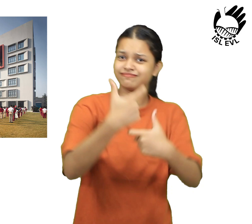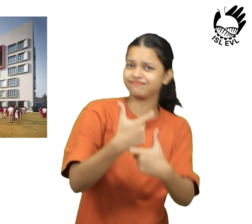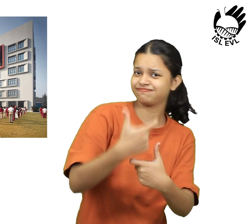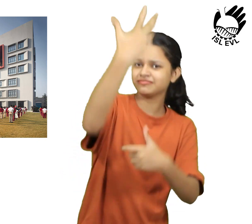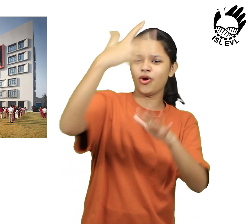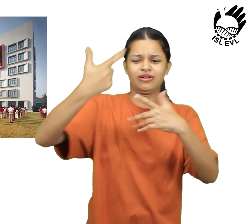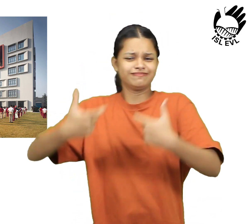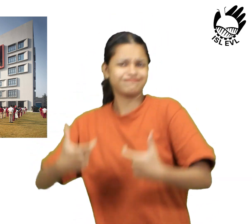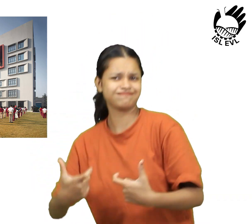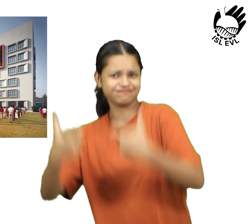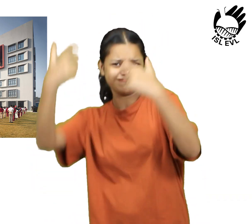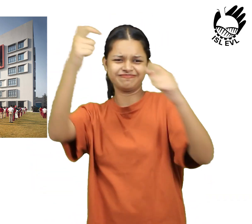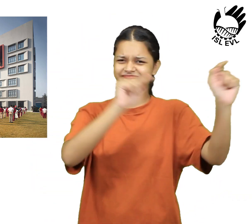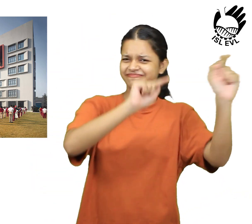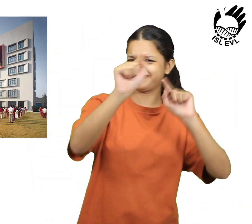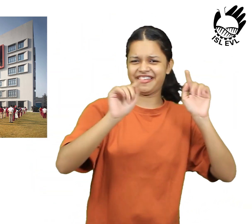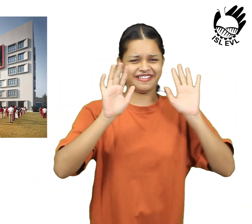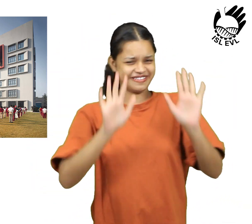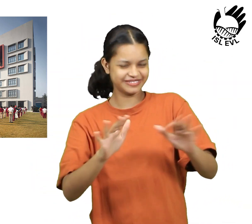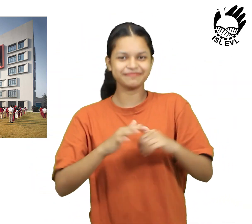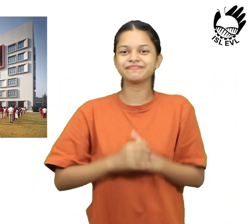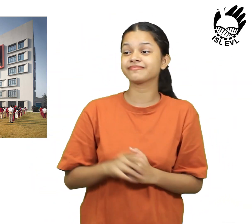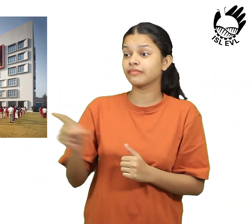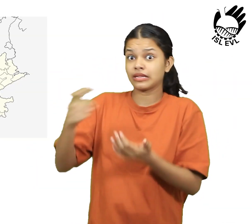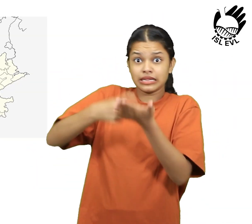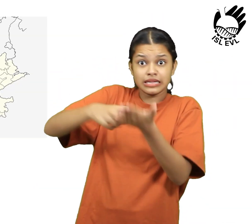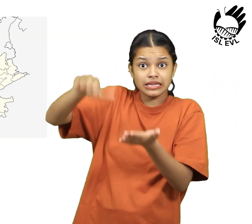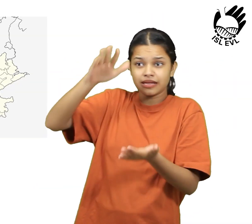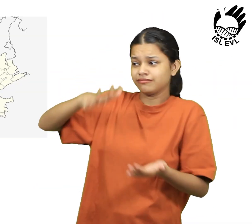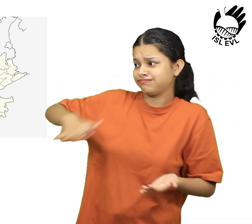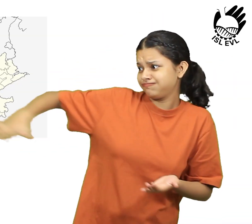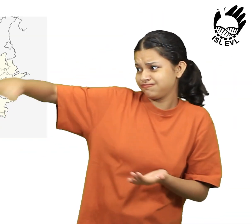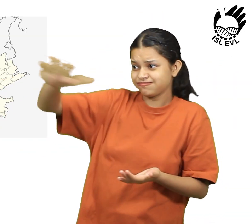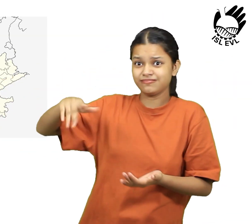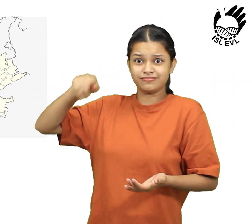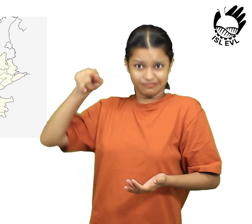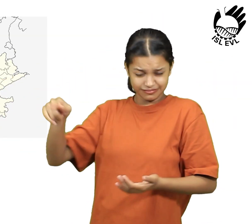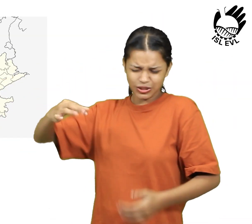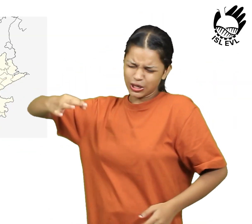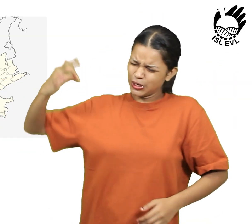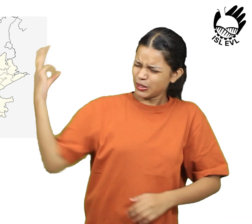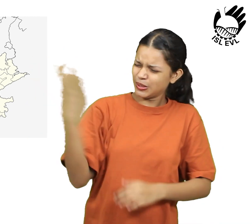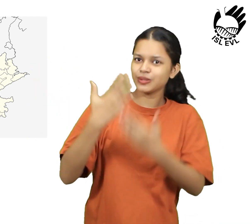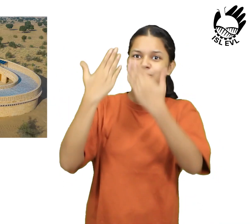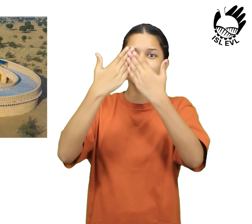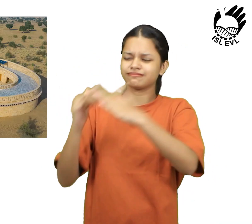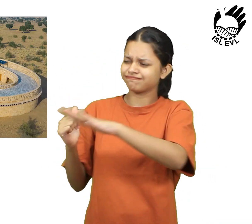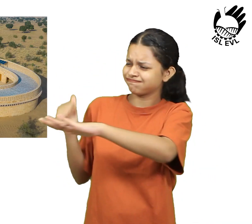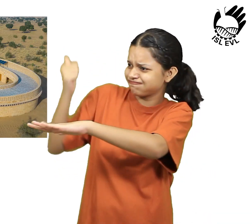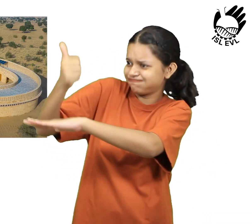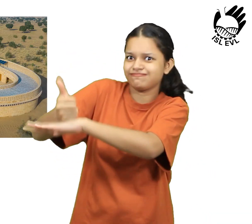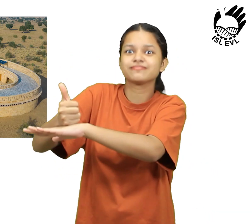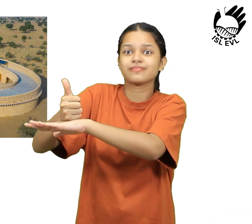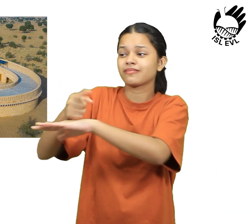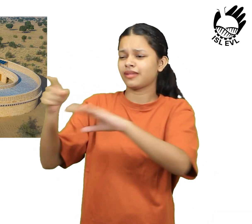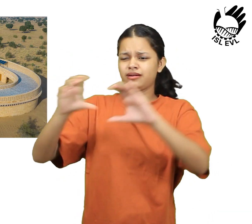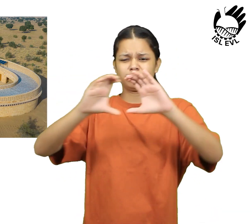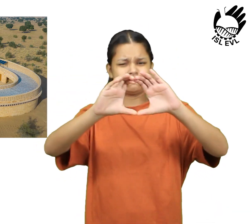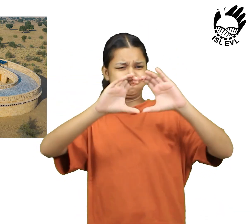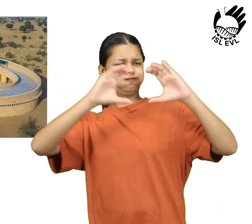Rajkumari Ratnavati Girls School is made of yellow sandstone and has no air conditioner. Instead, the school relies on